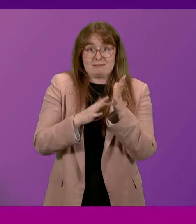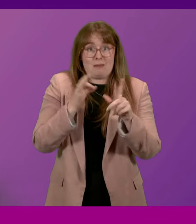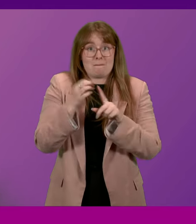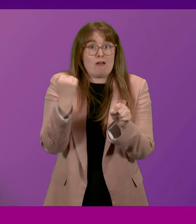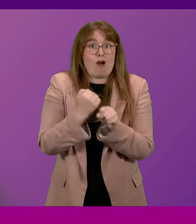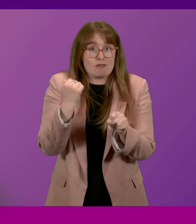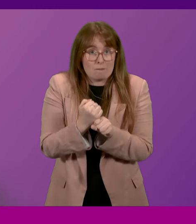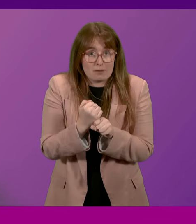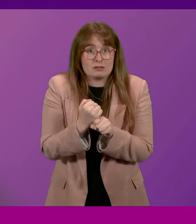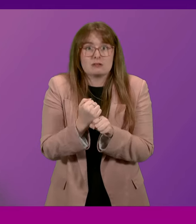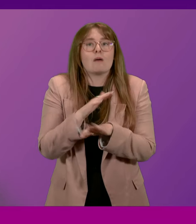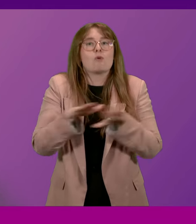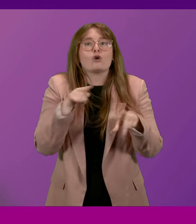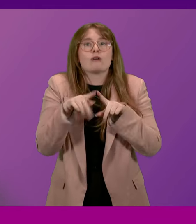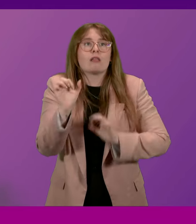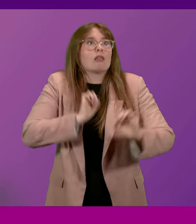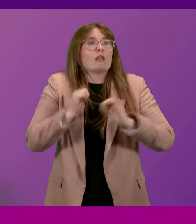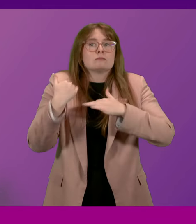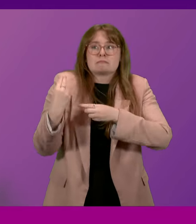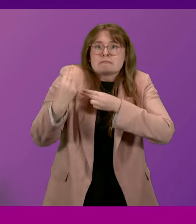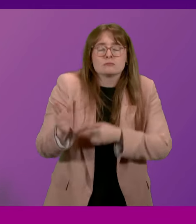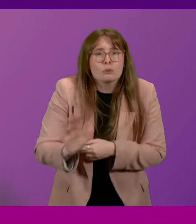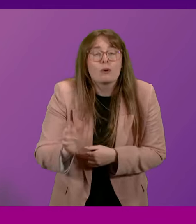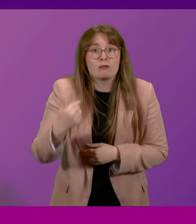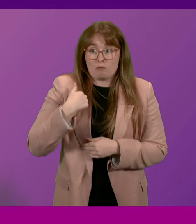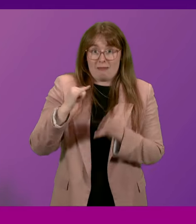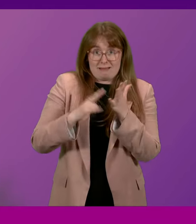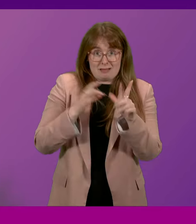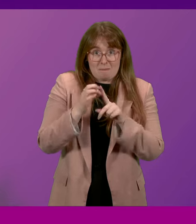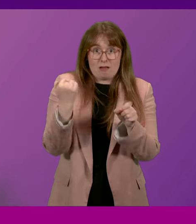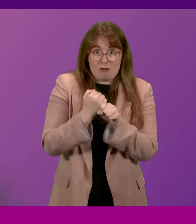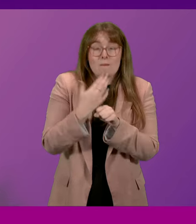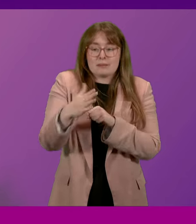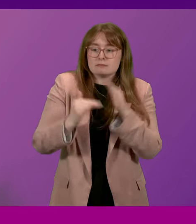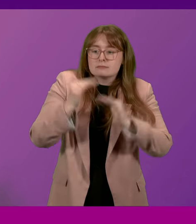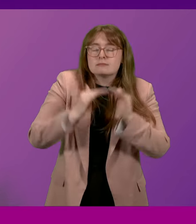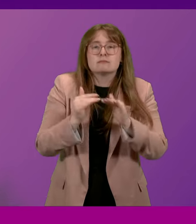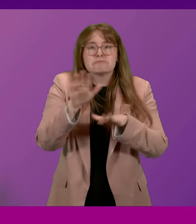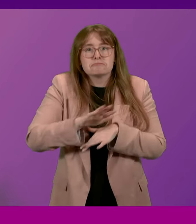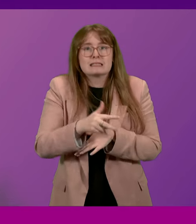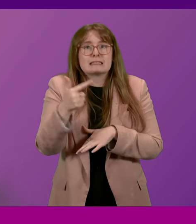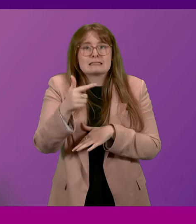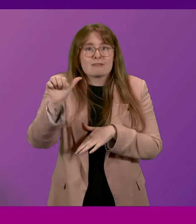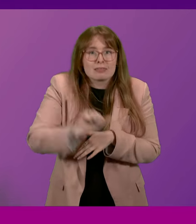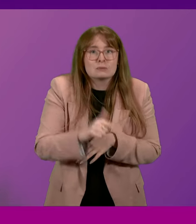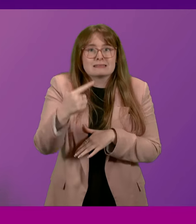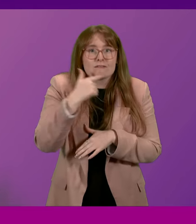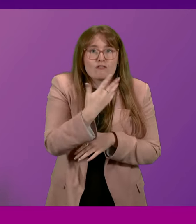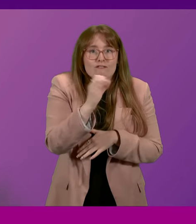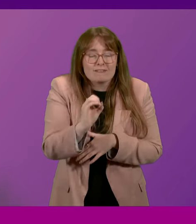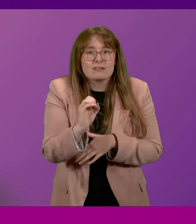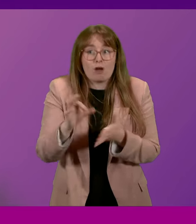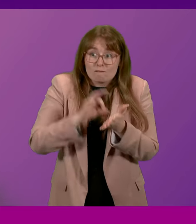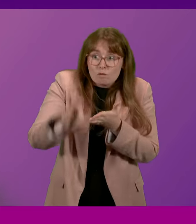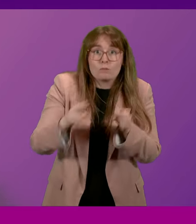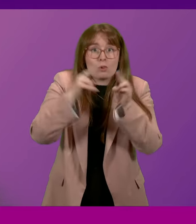and I'm not evading our responsibility, under this government, we have built, on average, 7,750 affordable